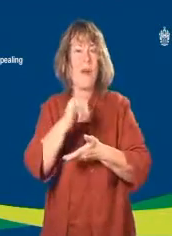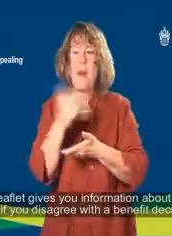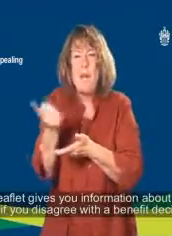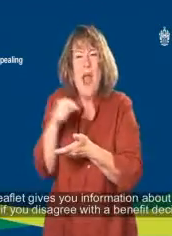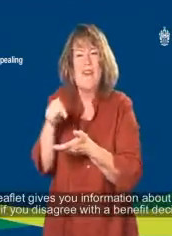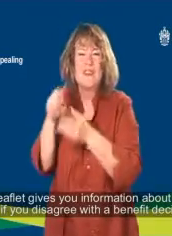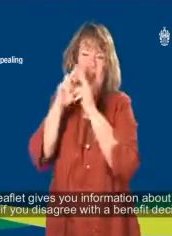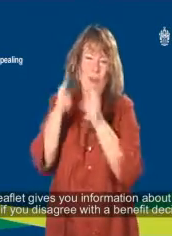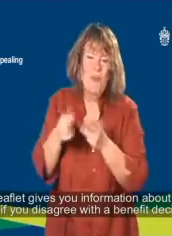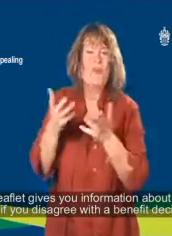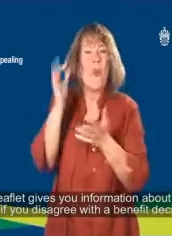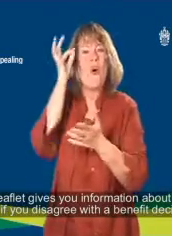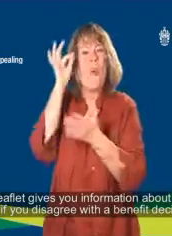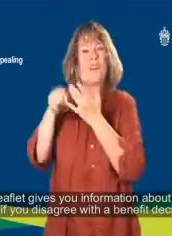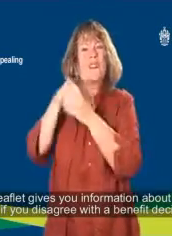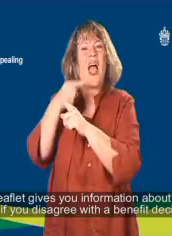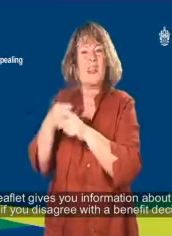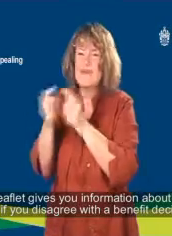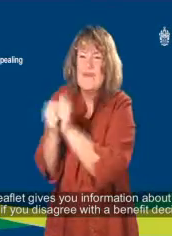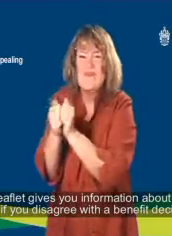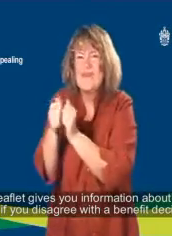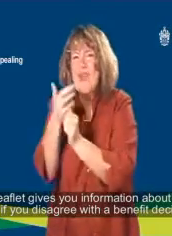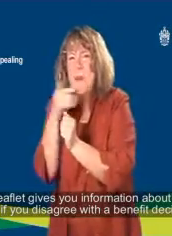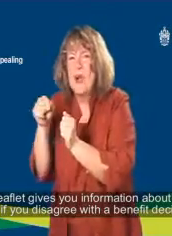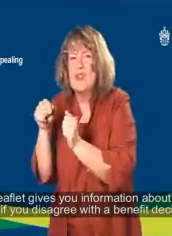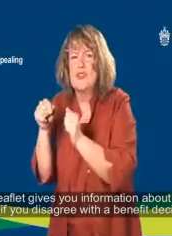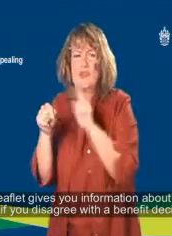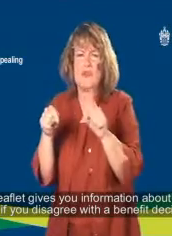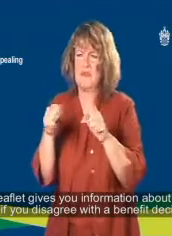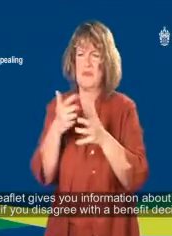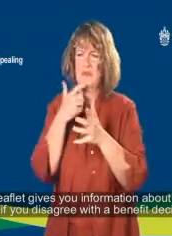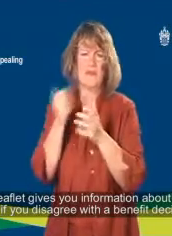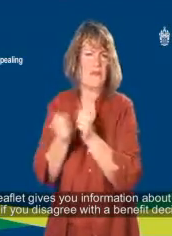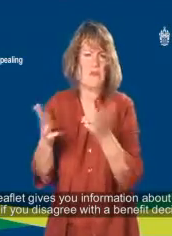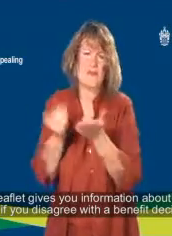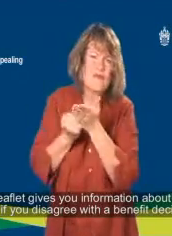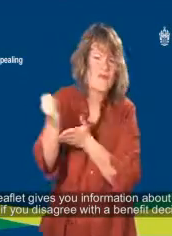The leaflet gives you information about what to do if you disagree with a benefit decision